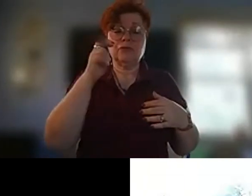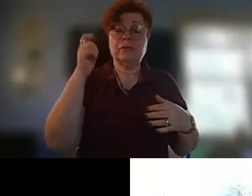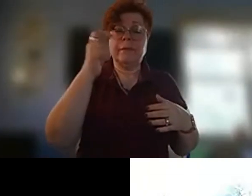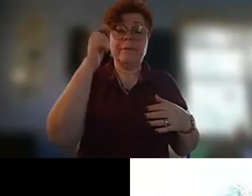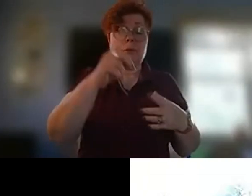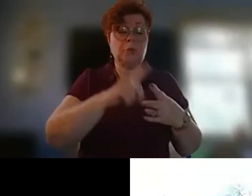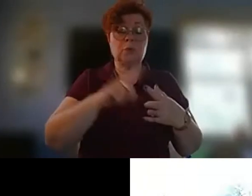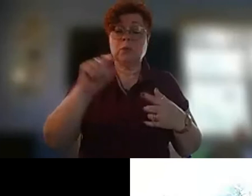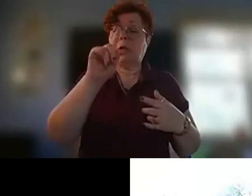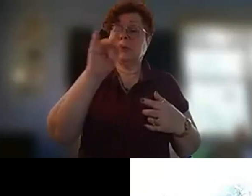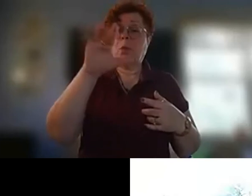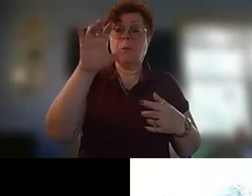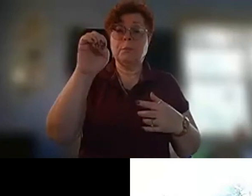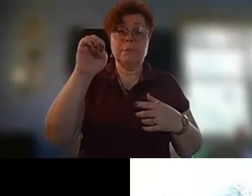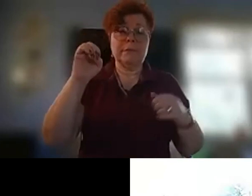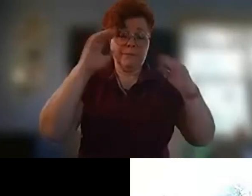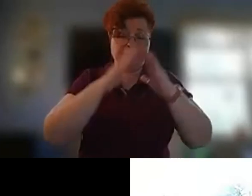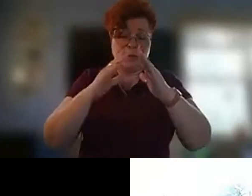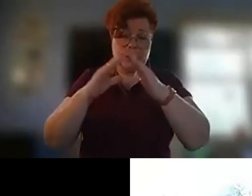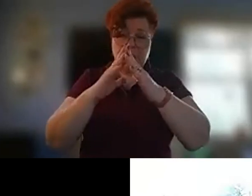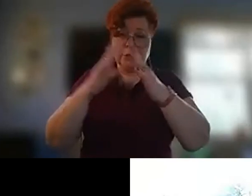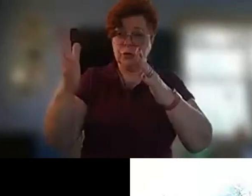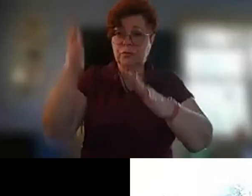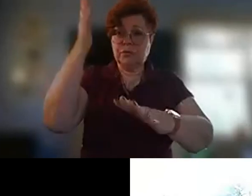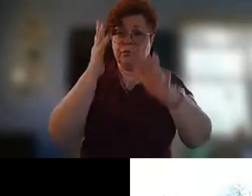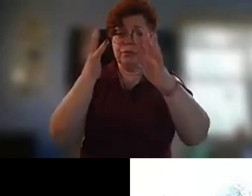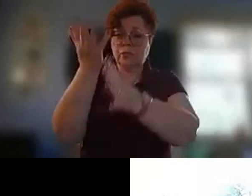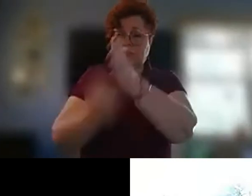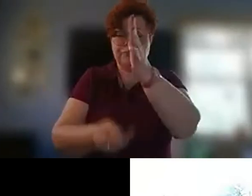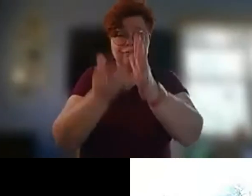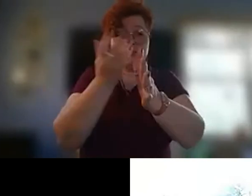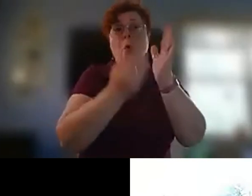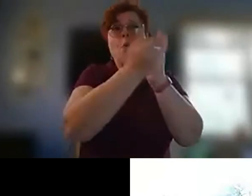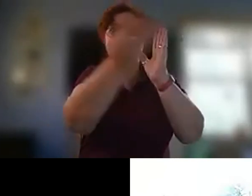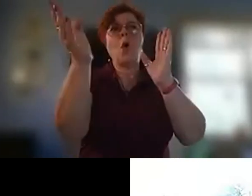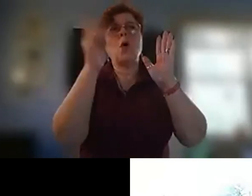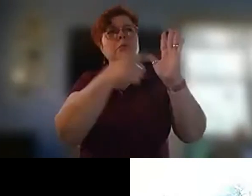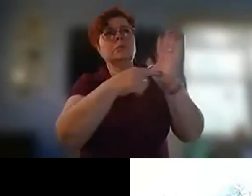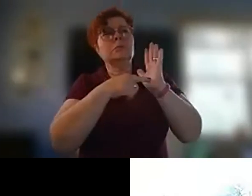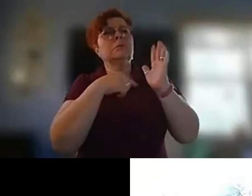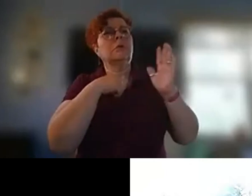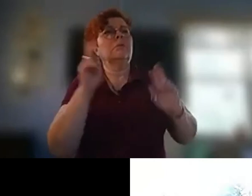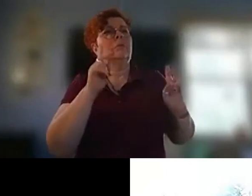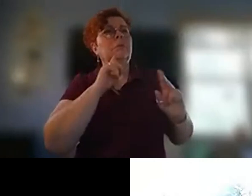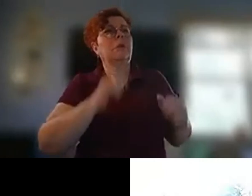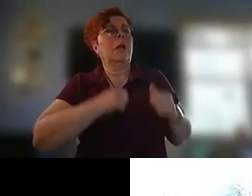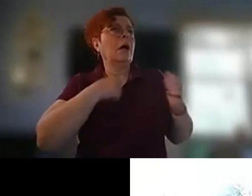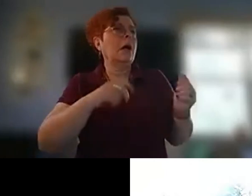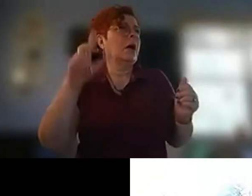long abandoned where walls spoke to me of people's lives i heard voices echo